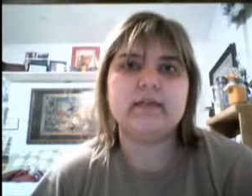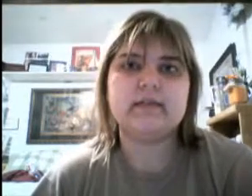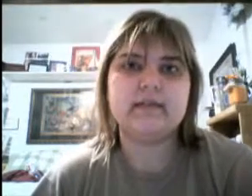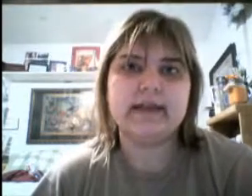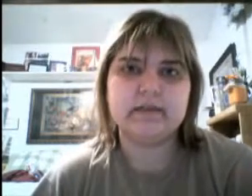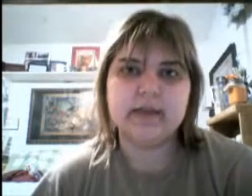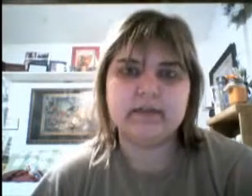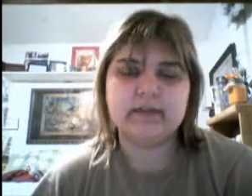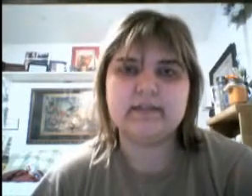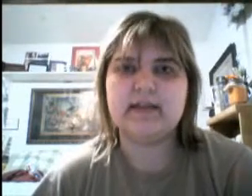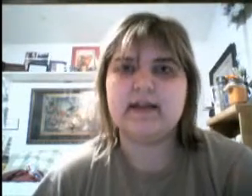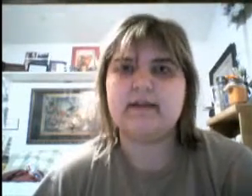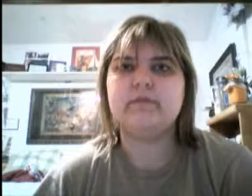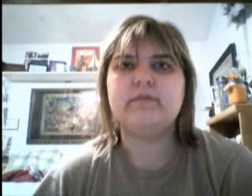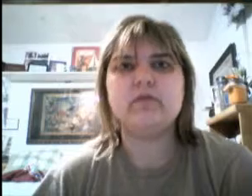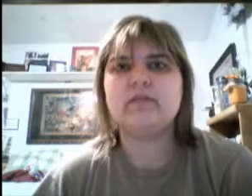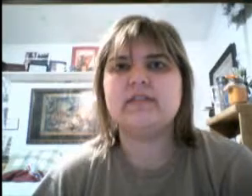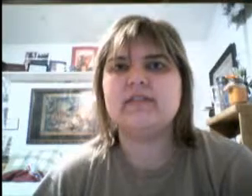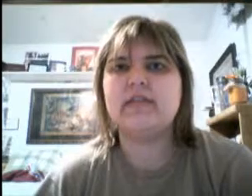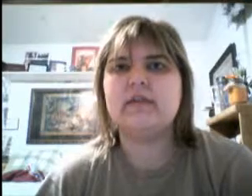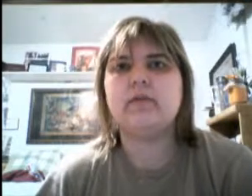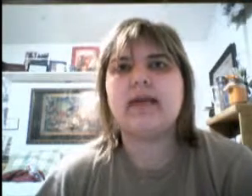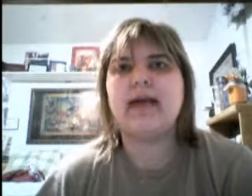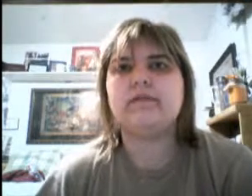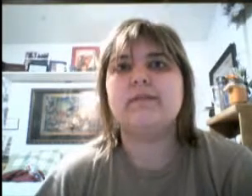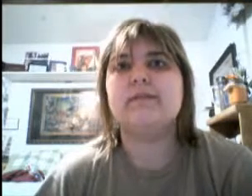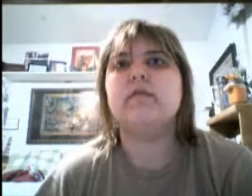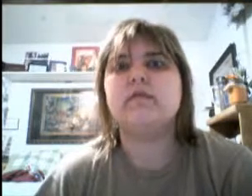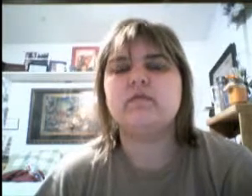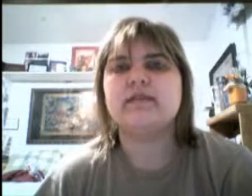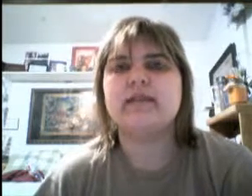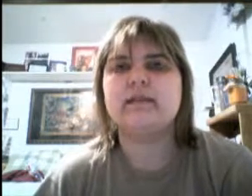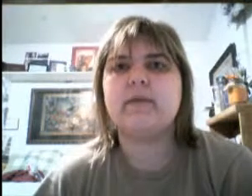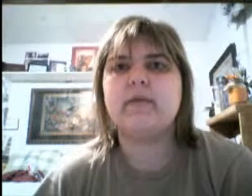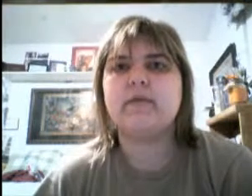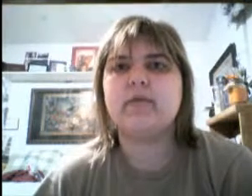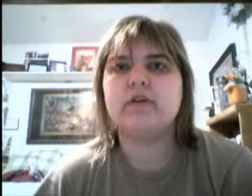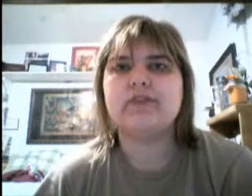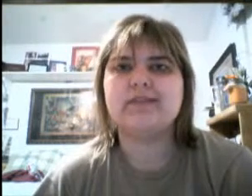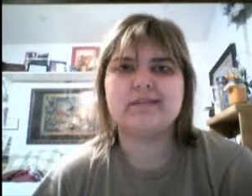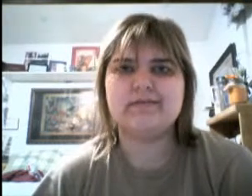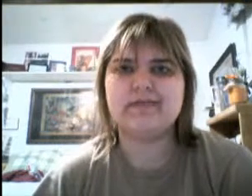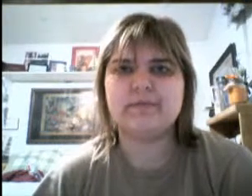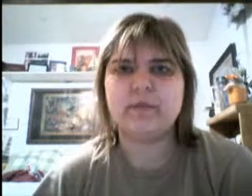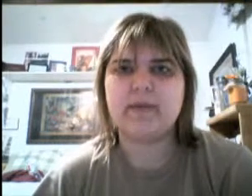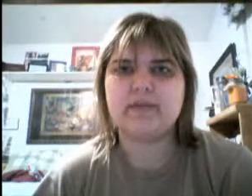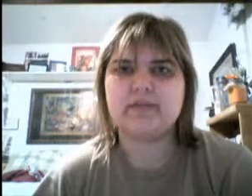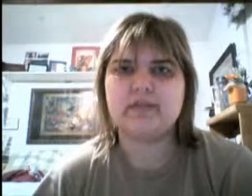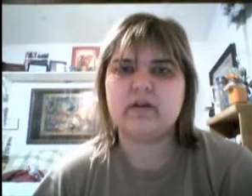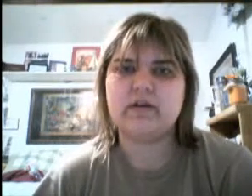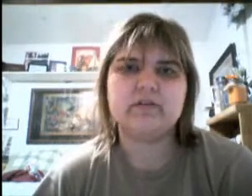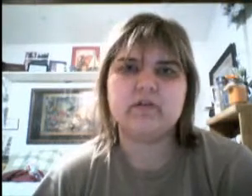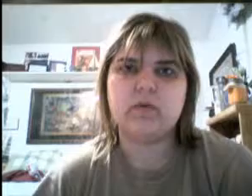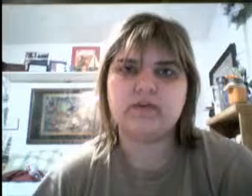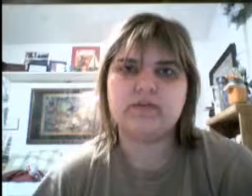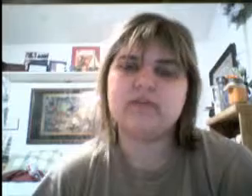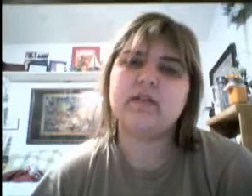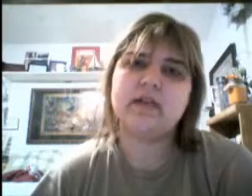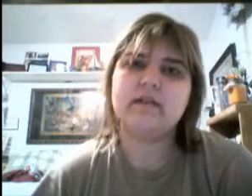psyched about it. And it was cool to see one of the actors up there who was really psyched about one of the projects. You know, some of come out and just go, answer the questions. They're like,